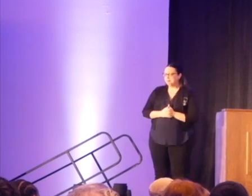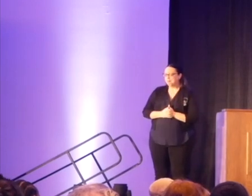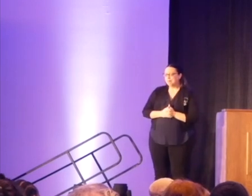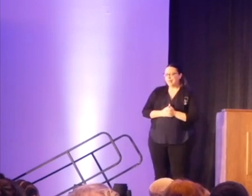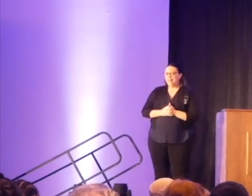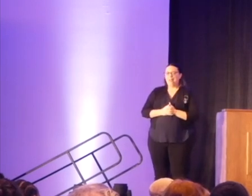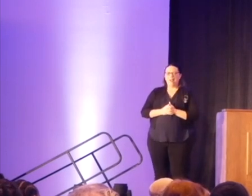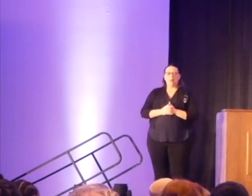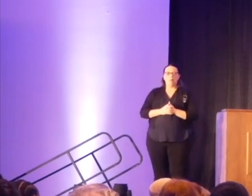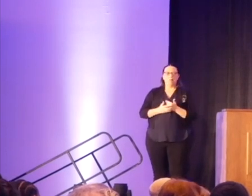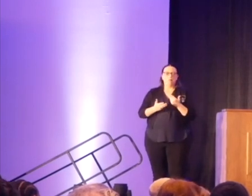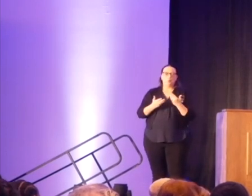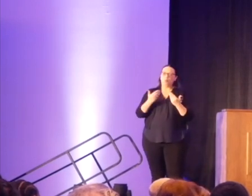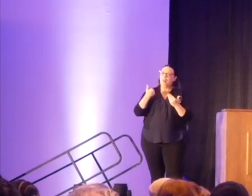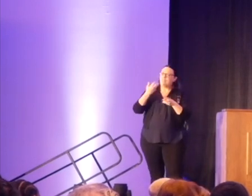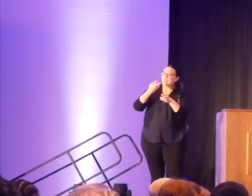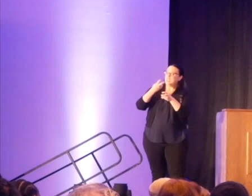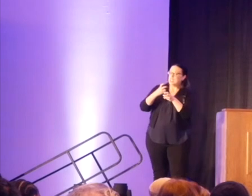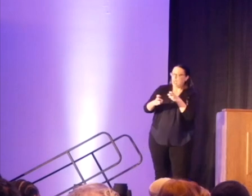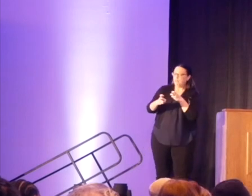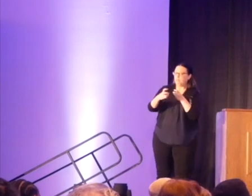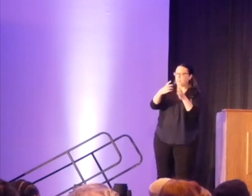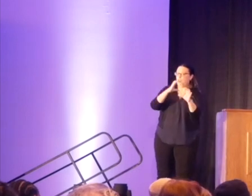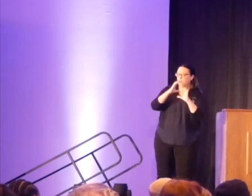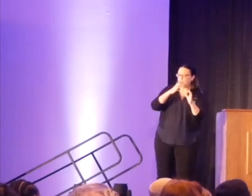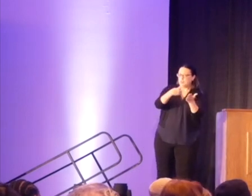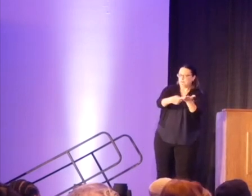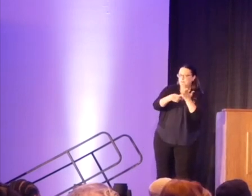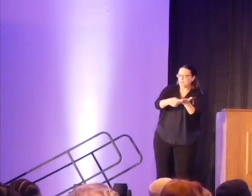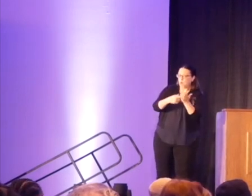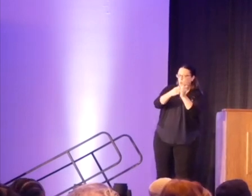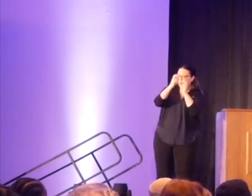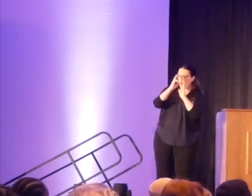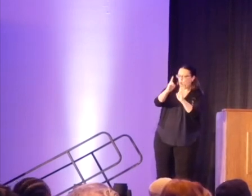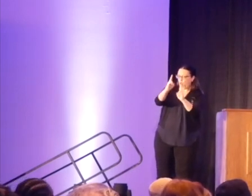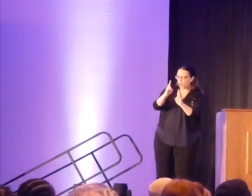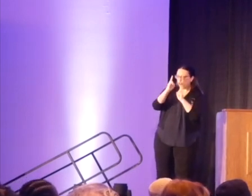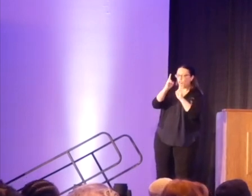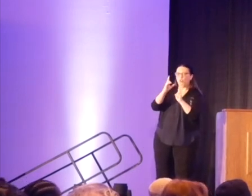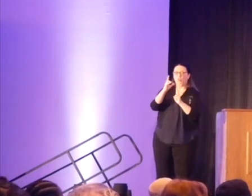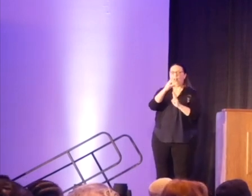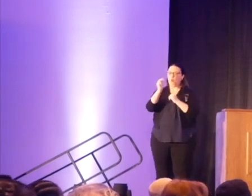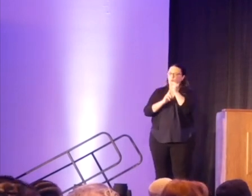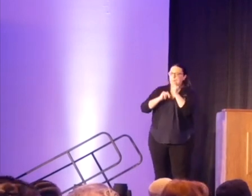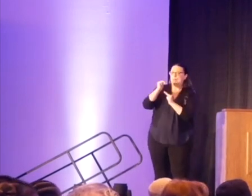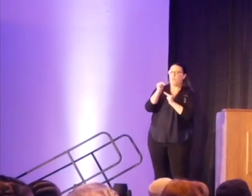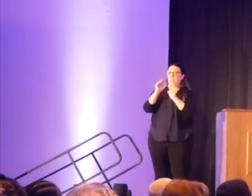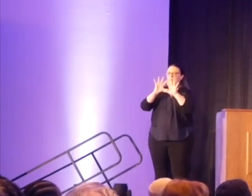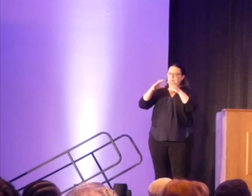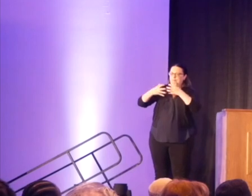to think that we're having difficult dialogues with dignity as a people and that we're fundamentally building a civilization.